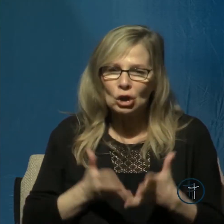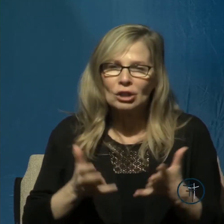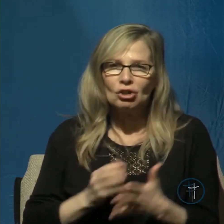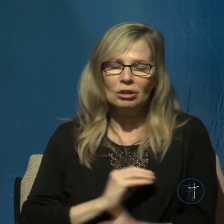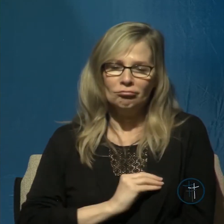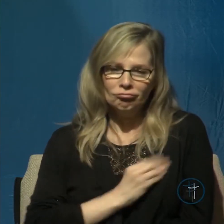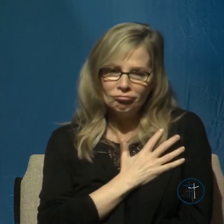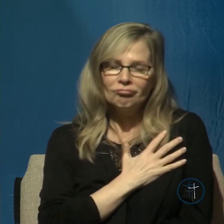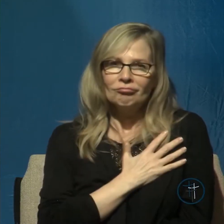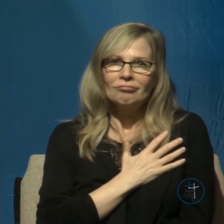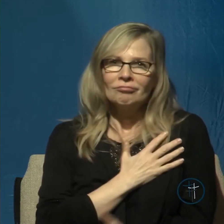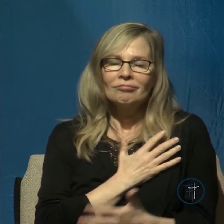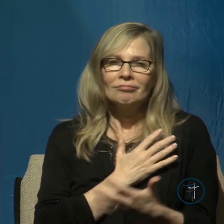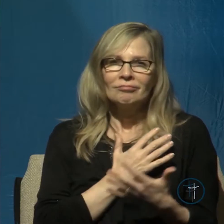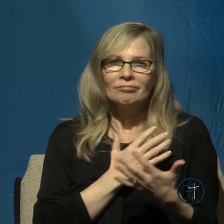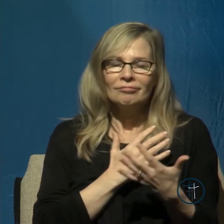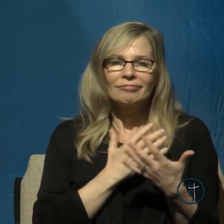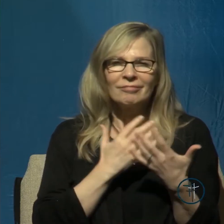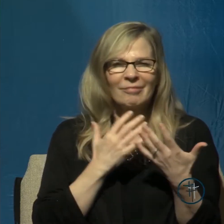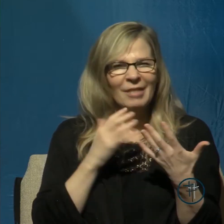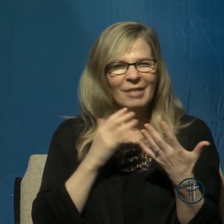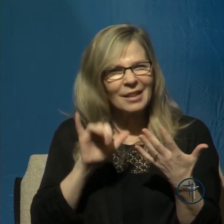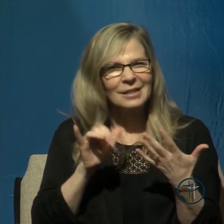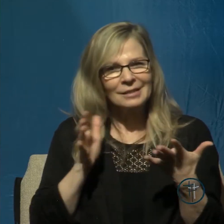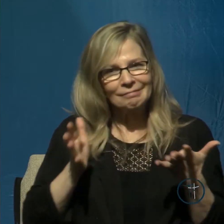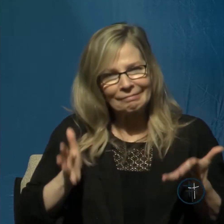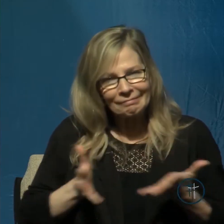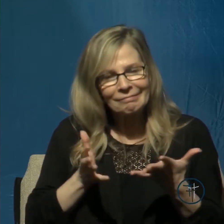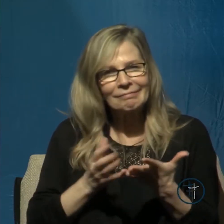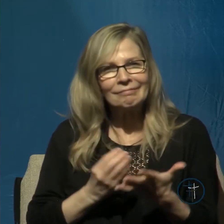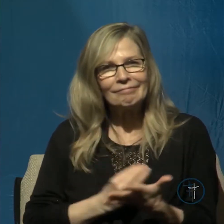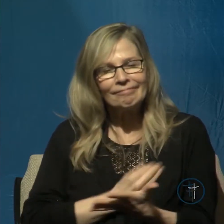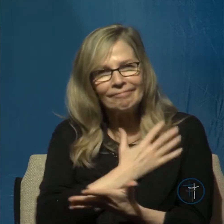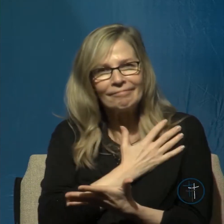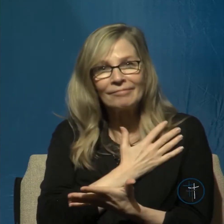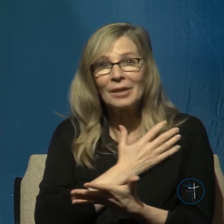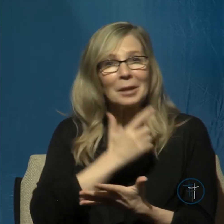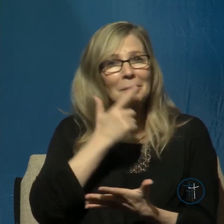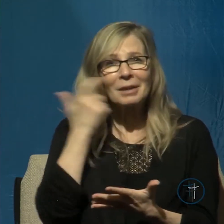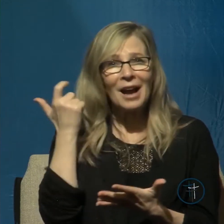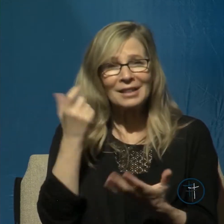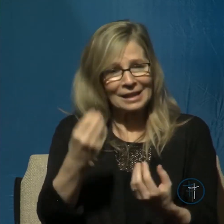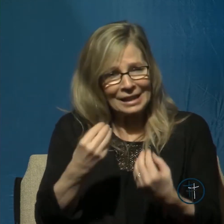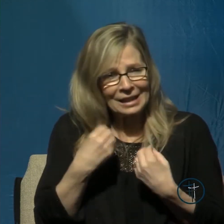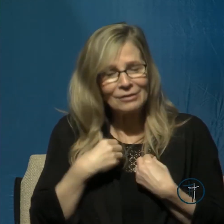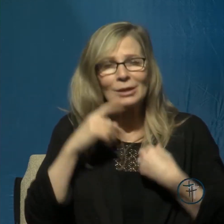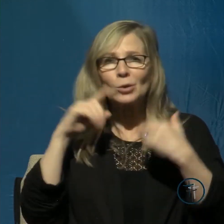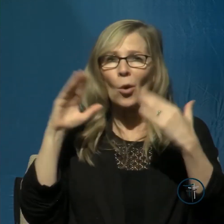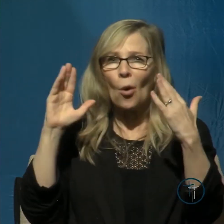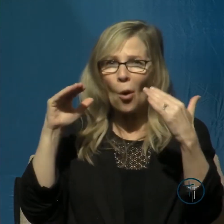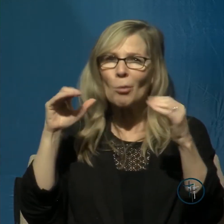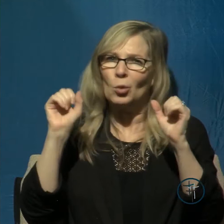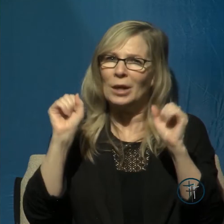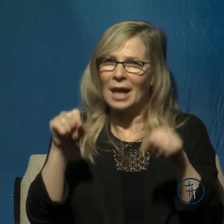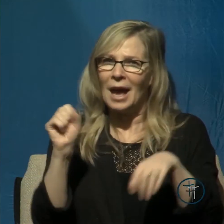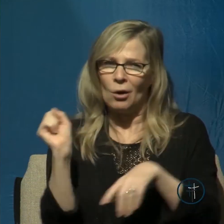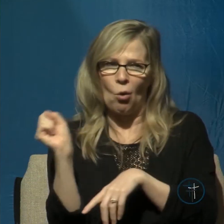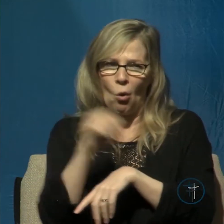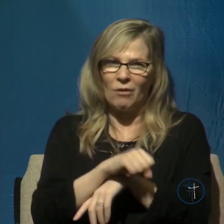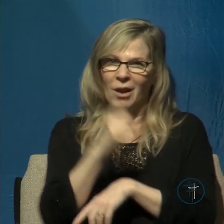And it's comfort and encouraging. It comforts us. It encourages us because it gives us hope in overcoming a sin that we